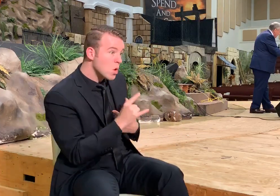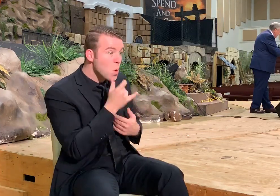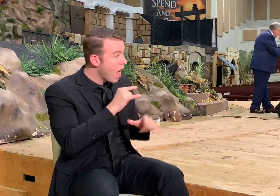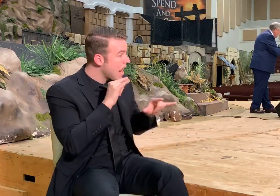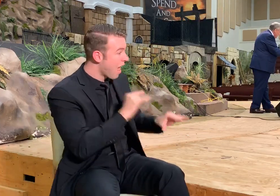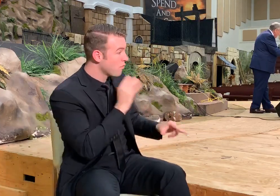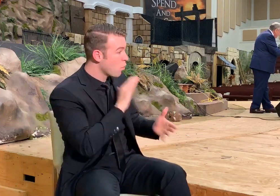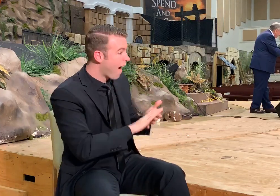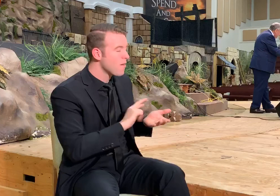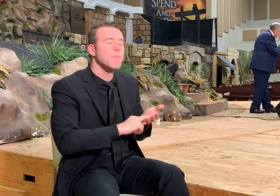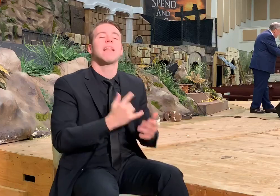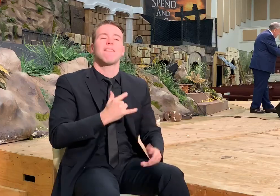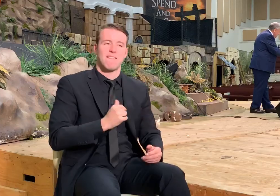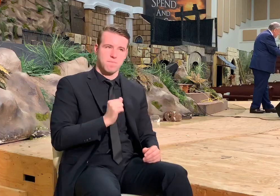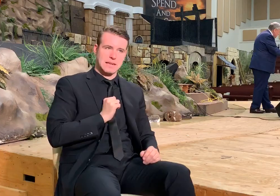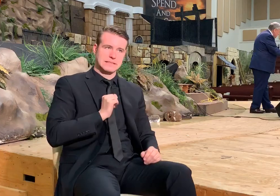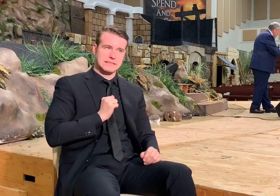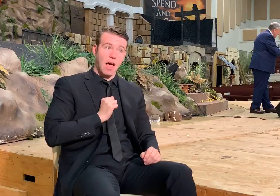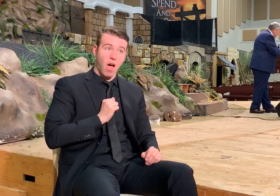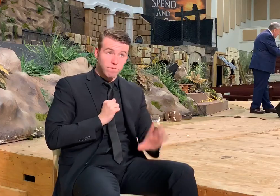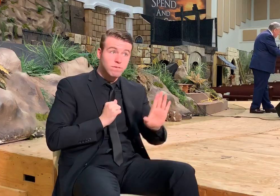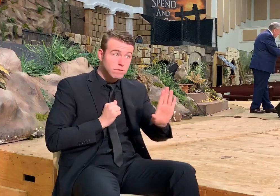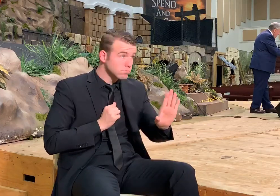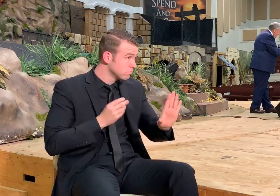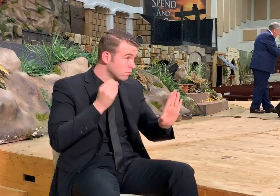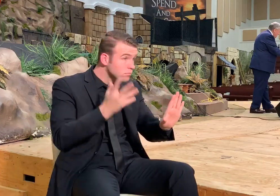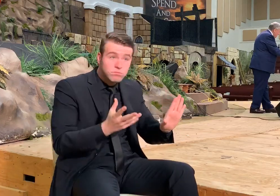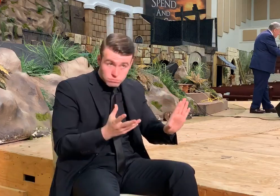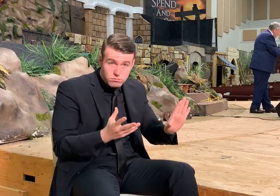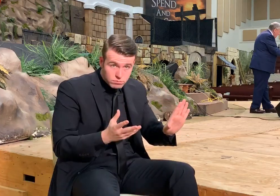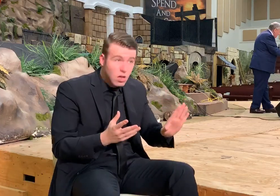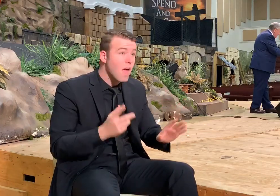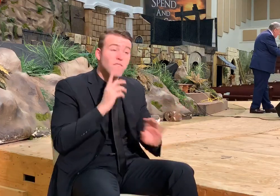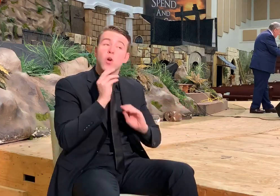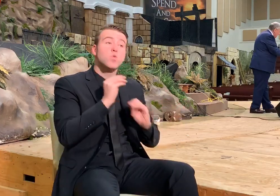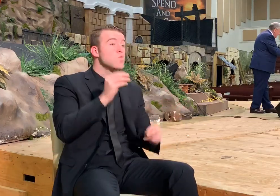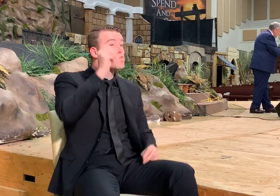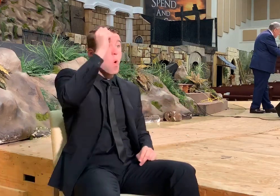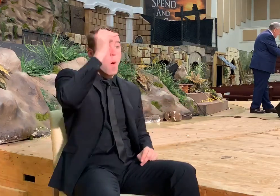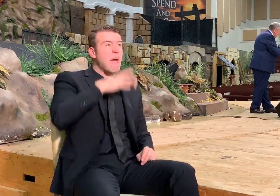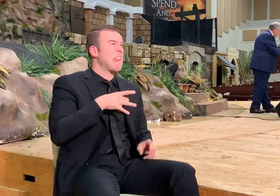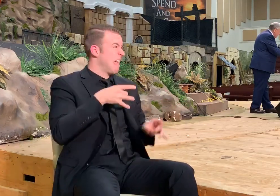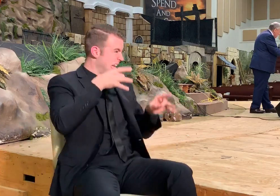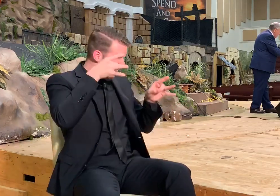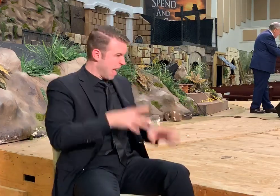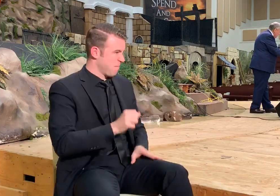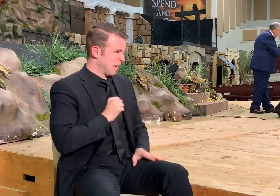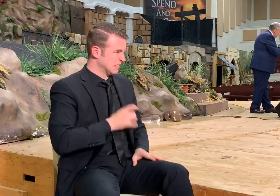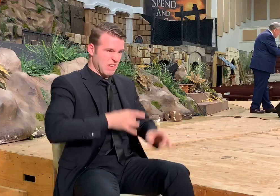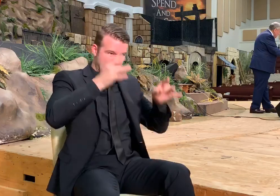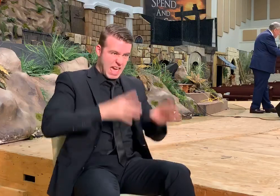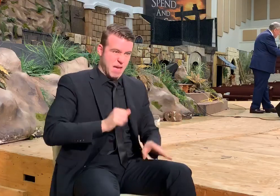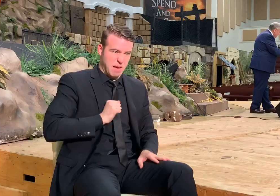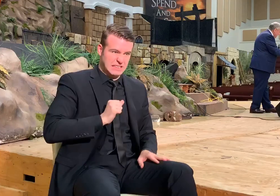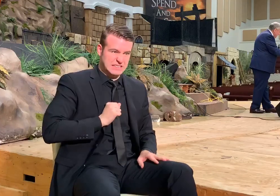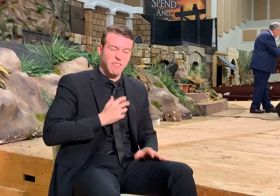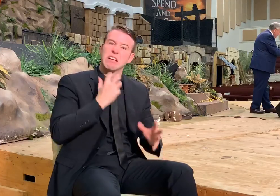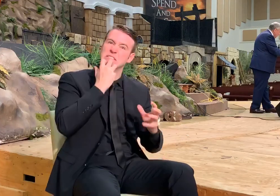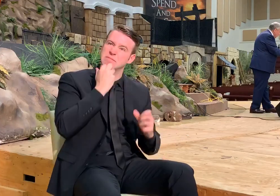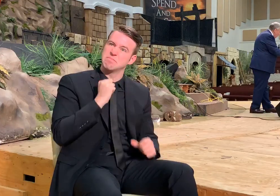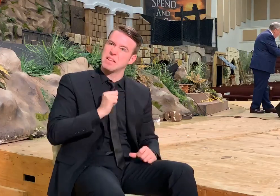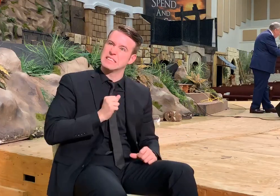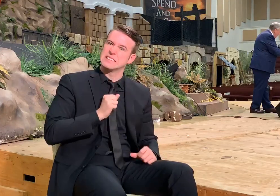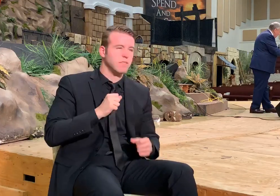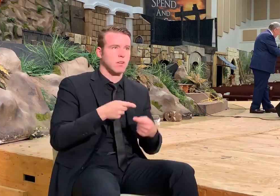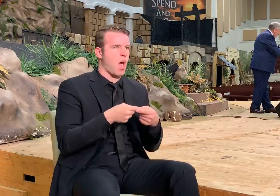his wife loveth himself. Just keep all this in mind. For no man ever yet hated his own flesh, but nourisheth it and chariath it, even